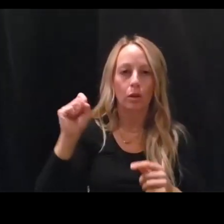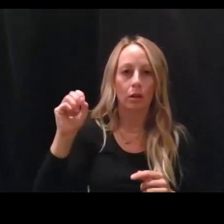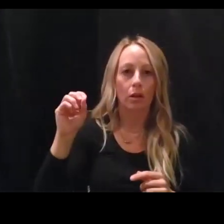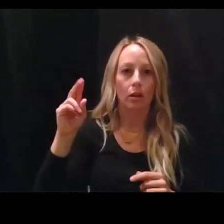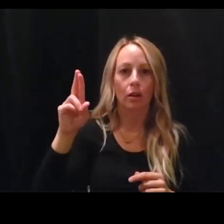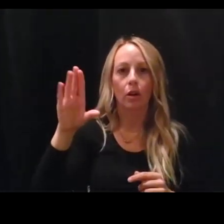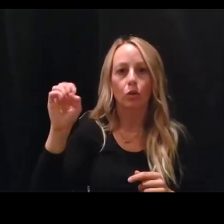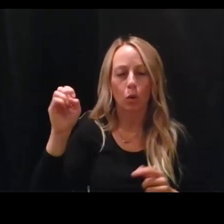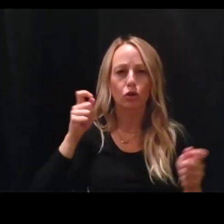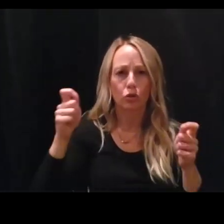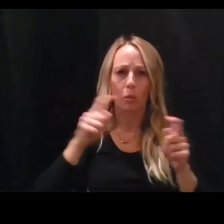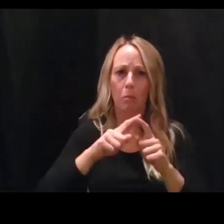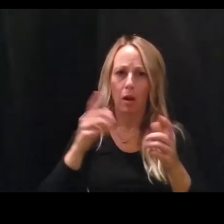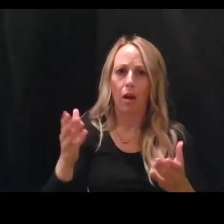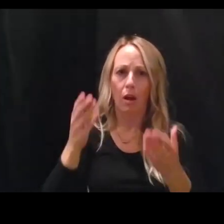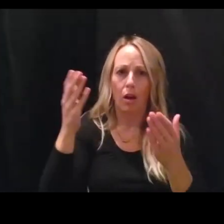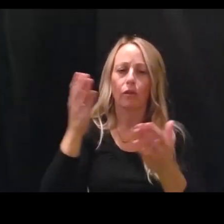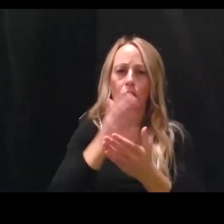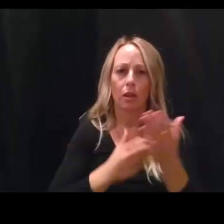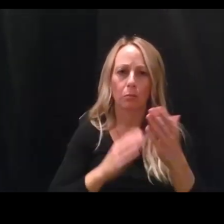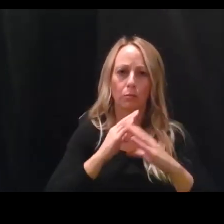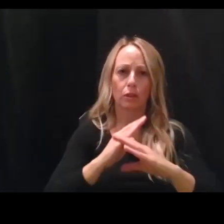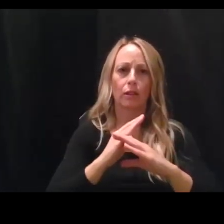some, uh, protection, uh,